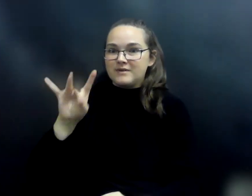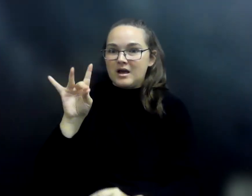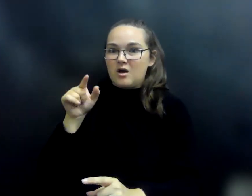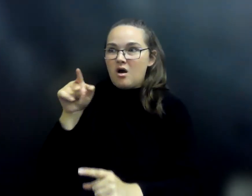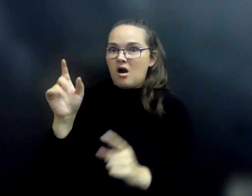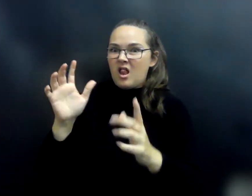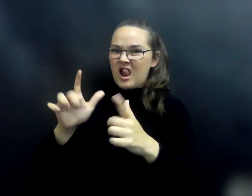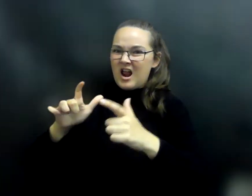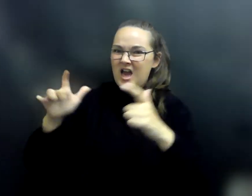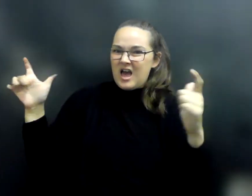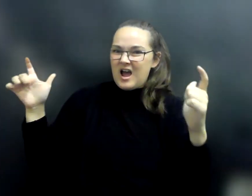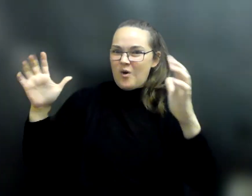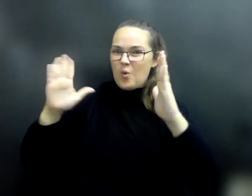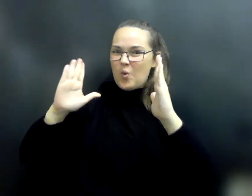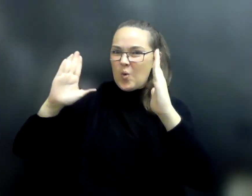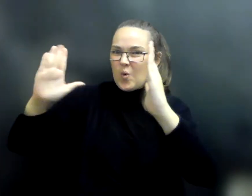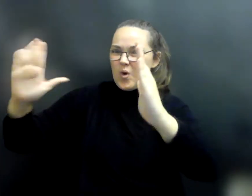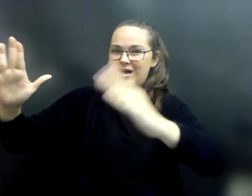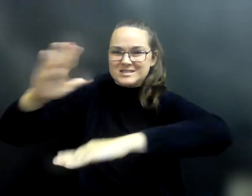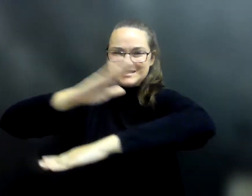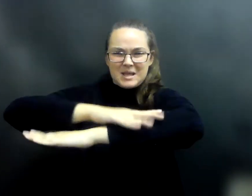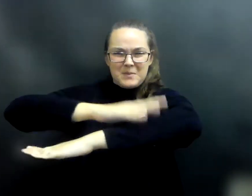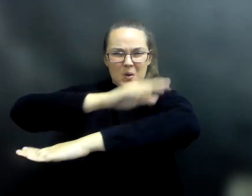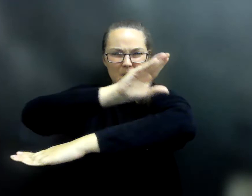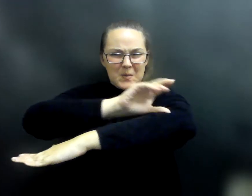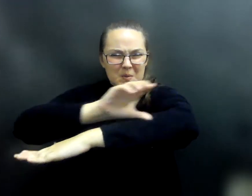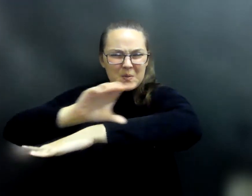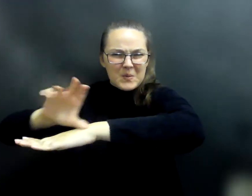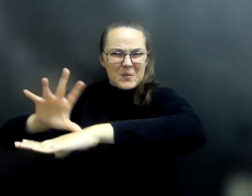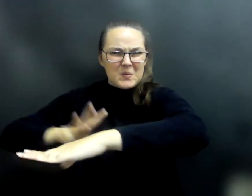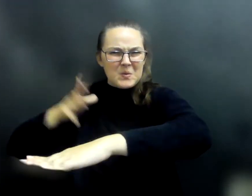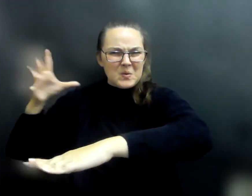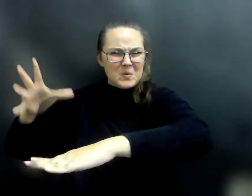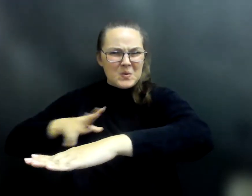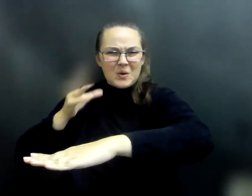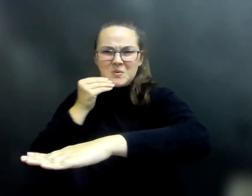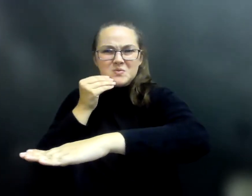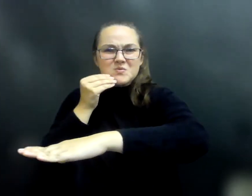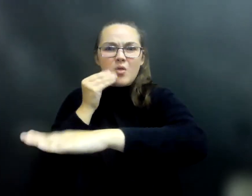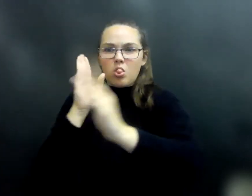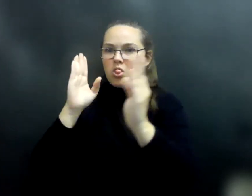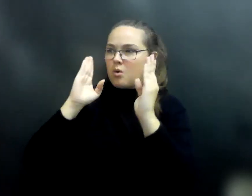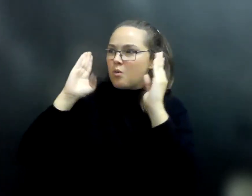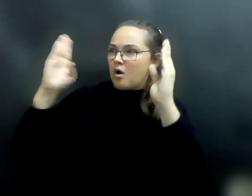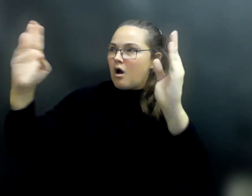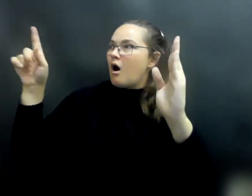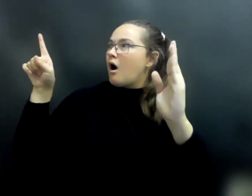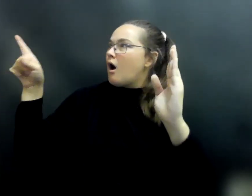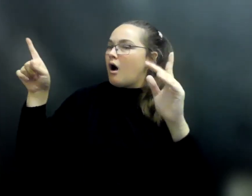where a long table was loaded with the finest of foods. Along the wall, many knights and princes stood like